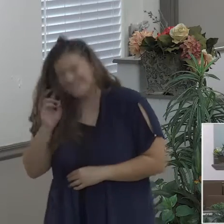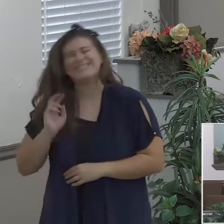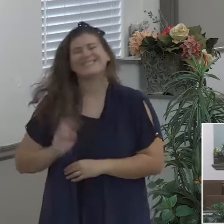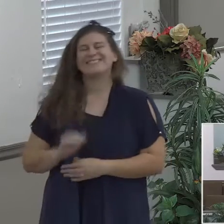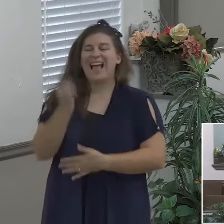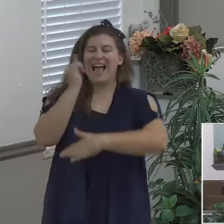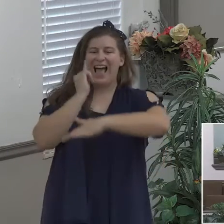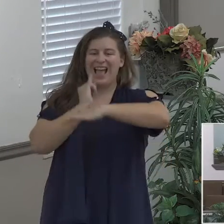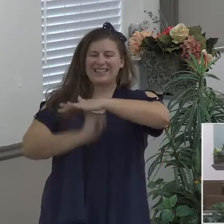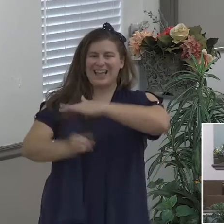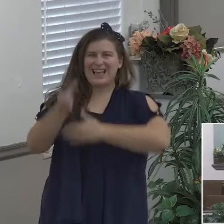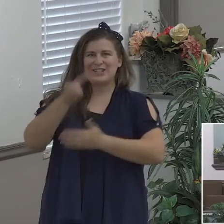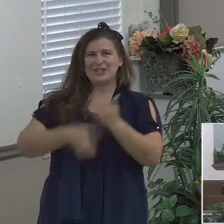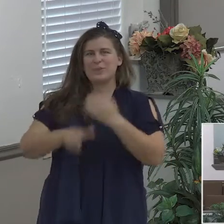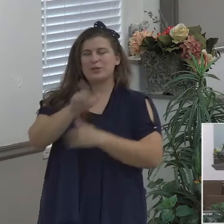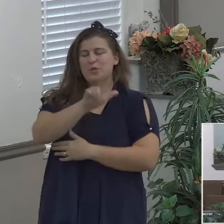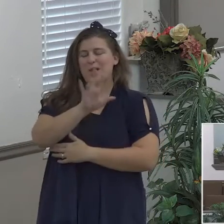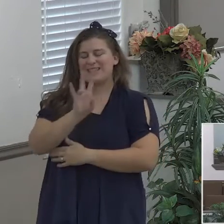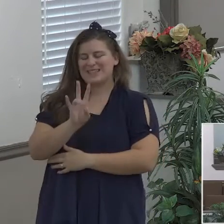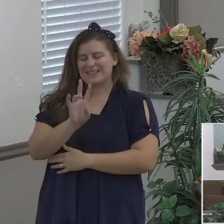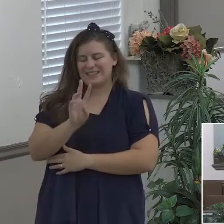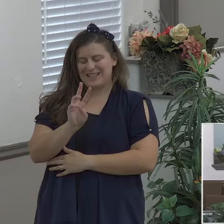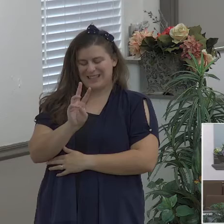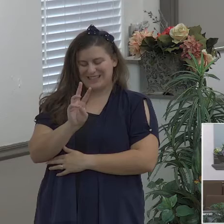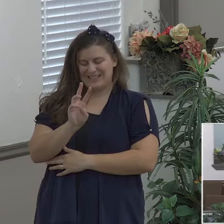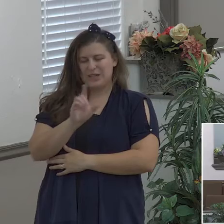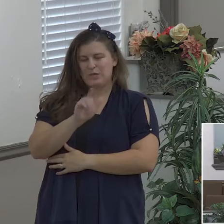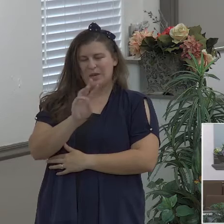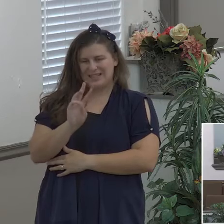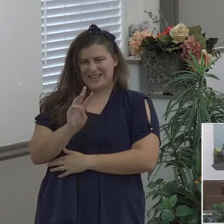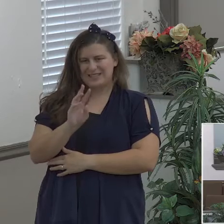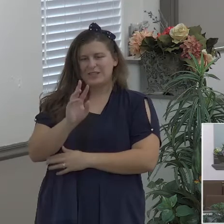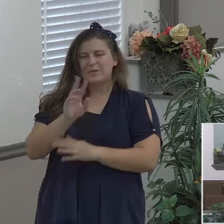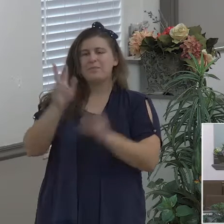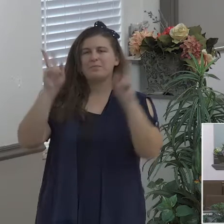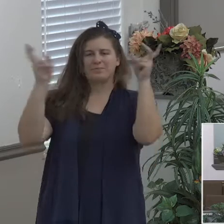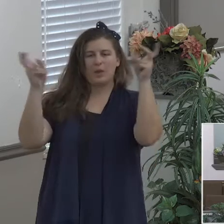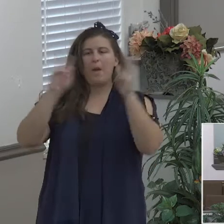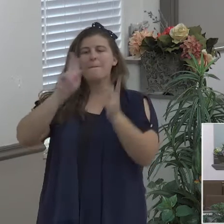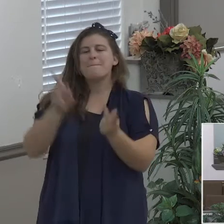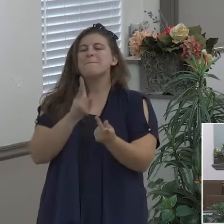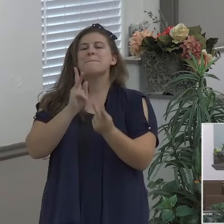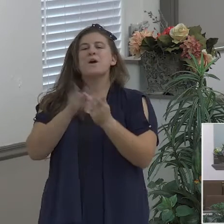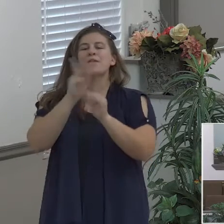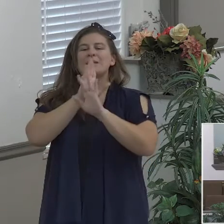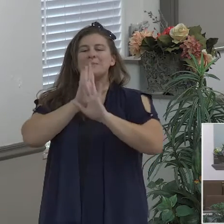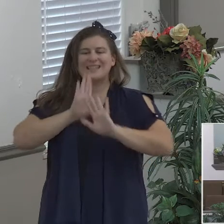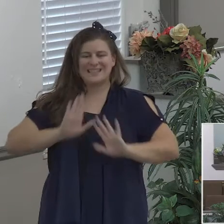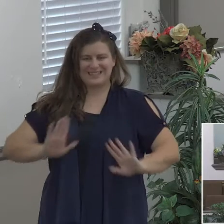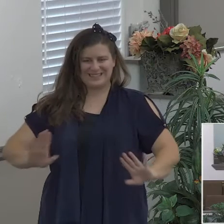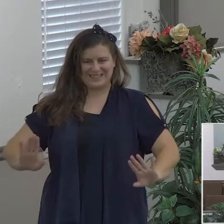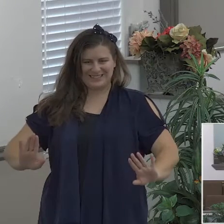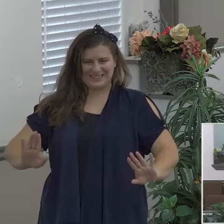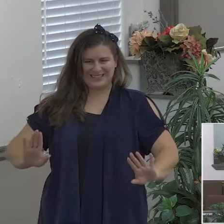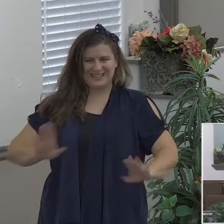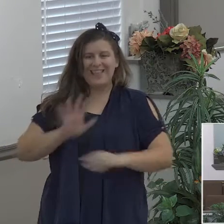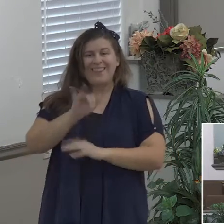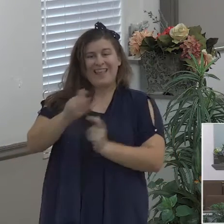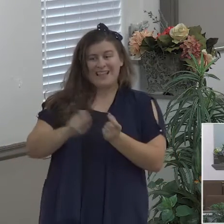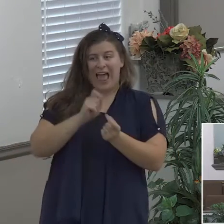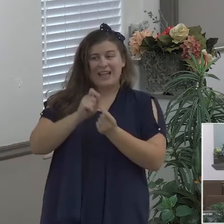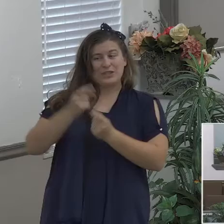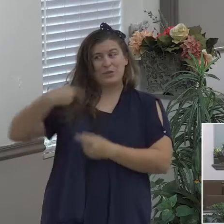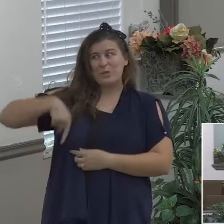perfect peace which is exactly what we don't have in America right now going on